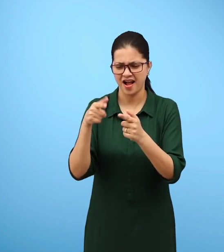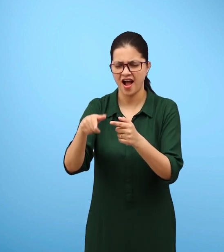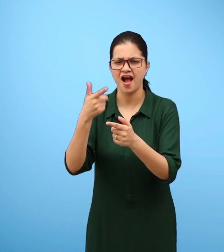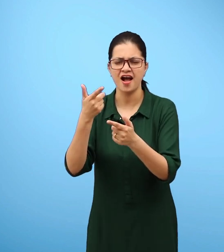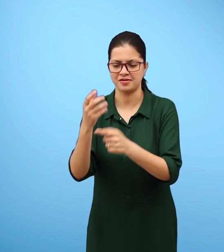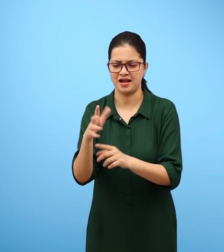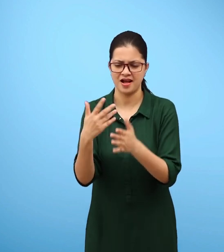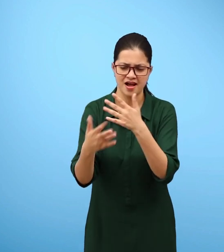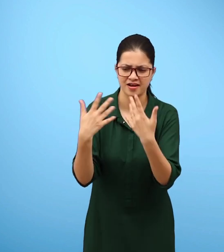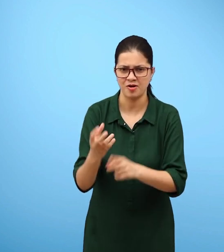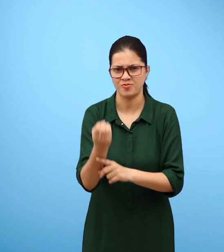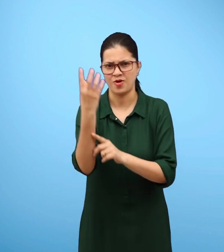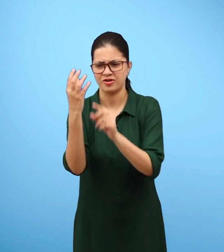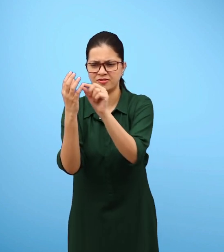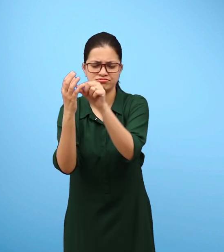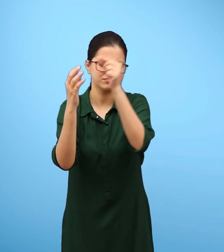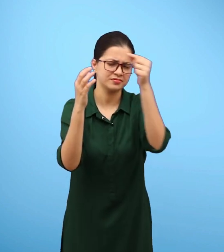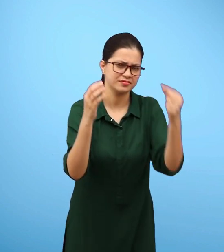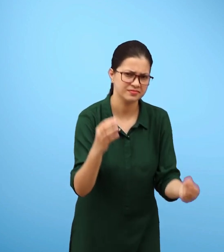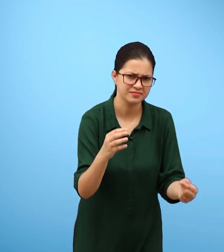food and oxygen is produced along with it.